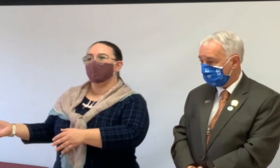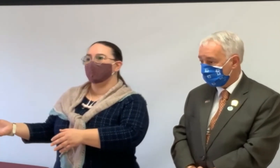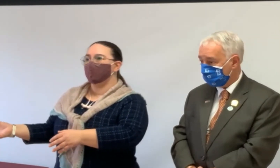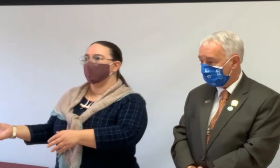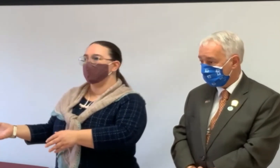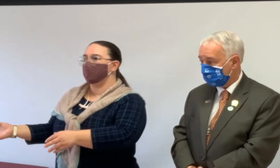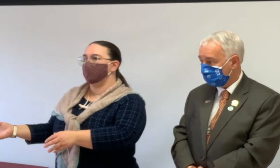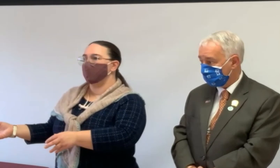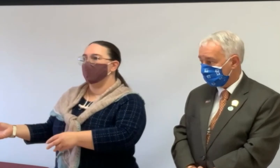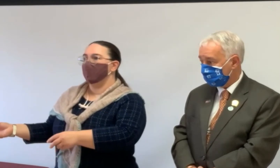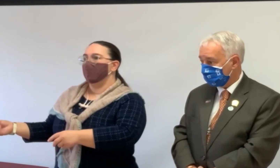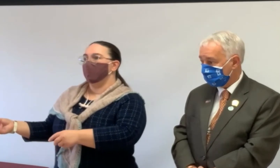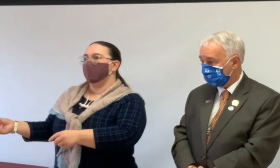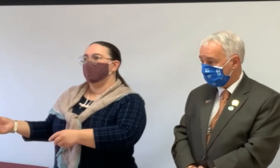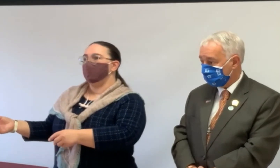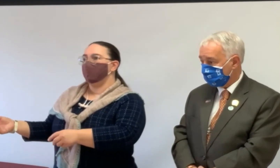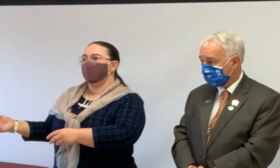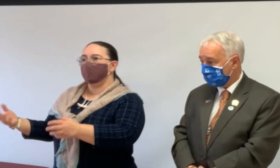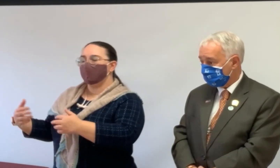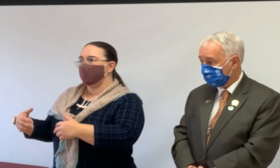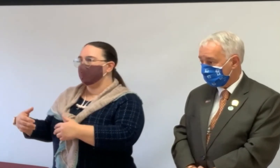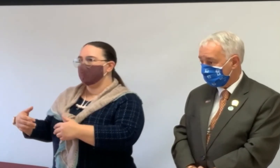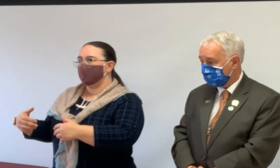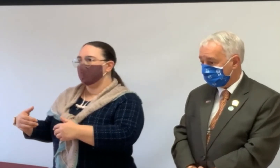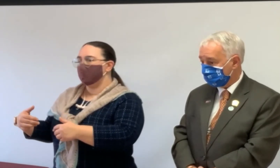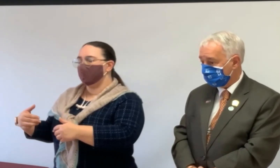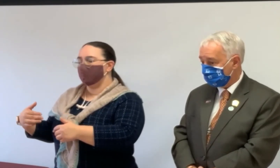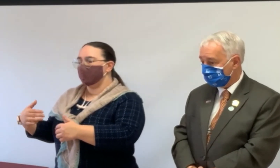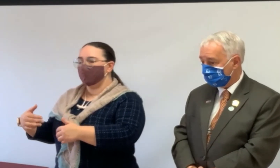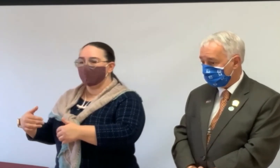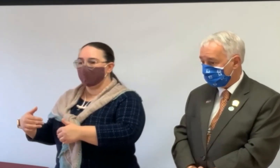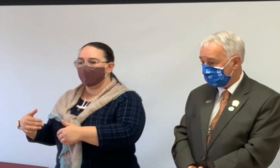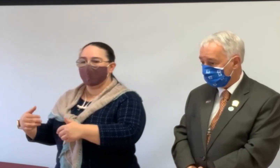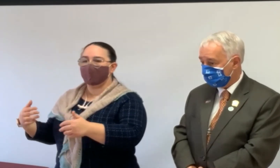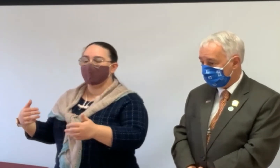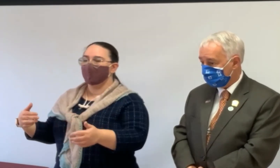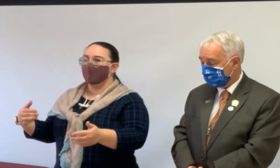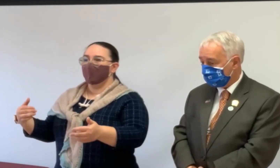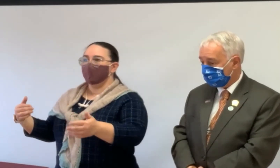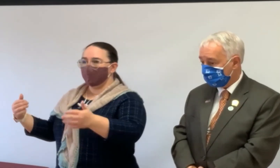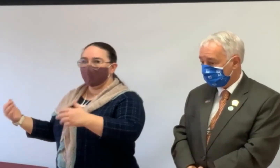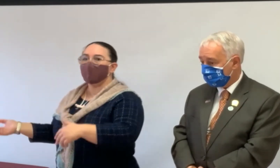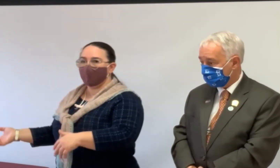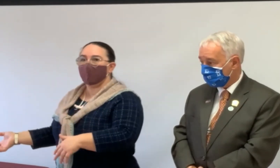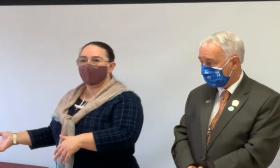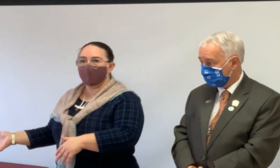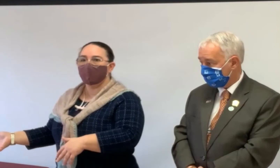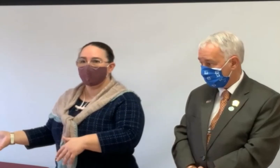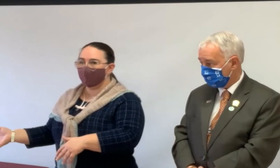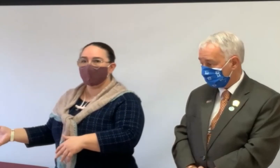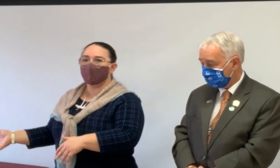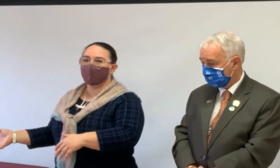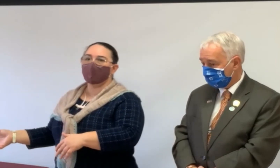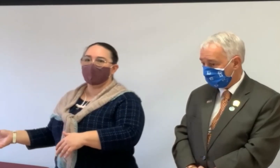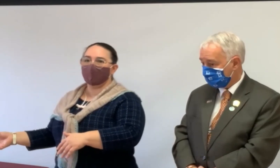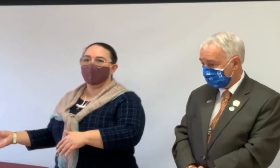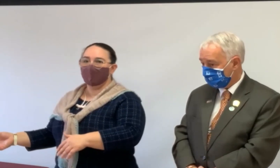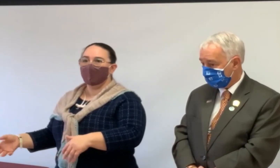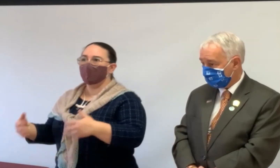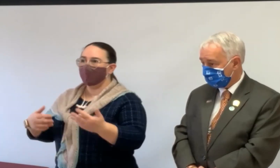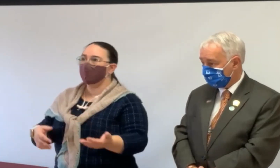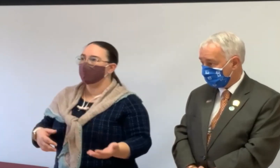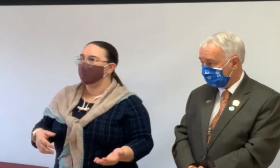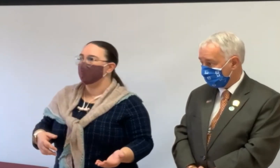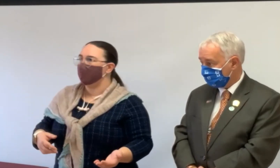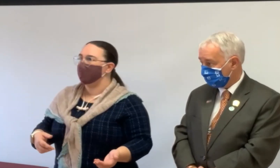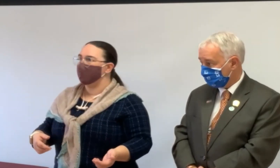less stable and no more secure. Um, I just helped a woman in her eighties who sold her property. She felt like she couldn't keep it